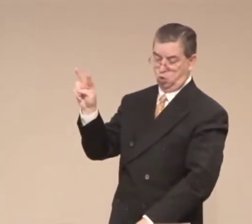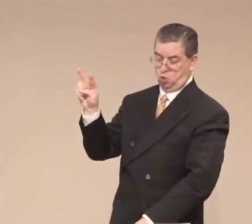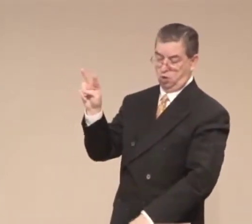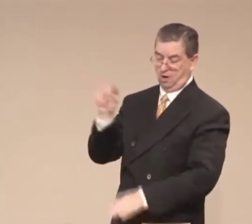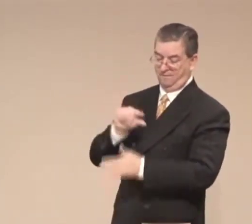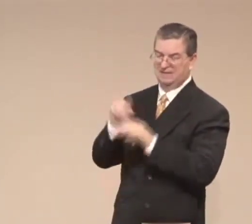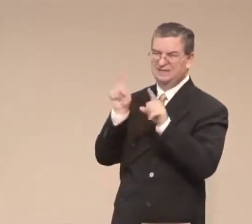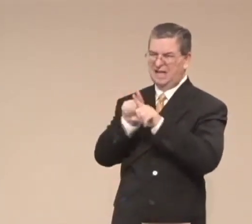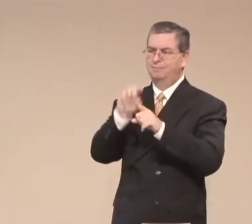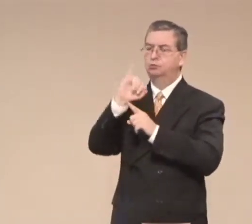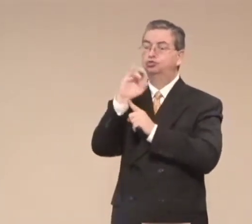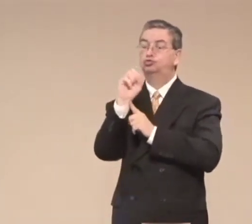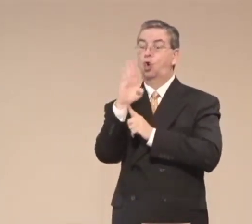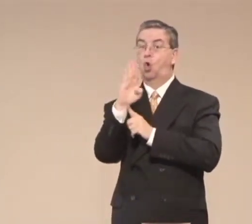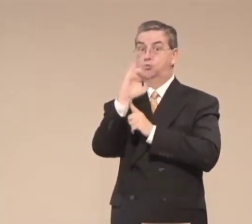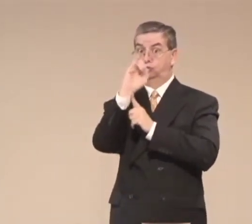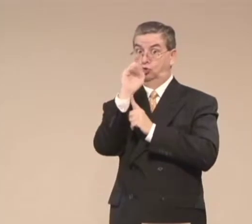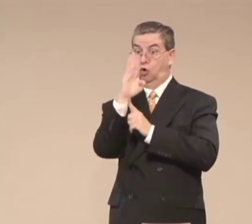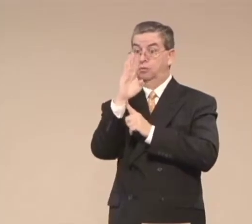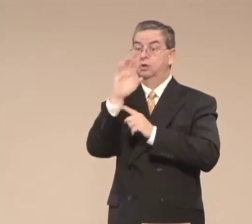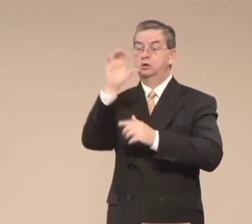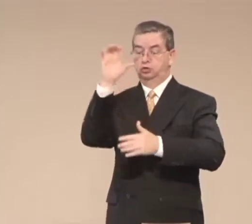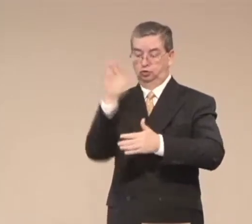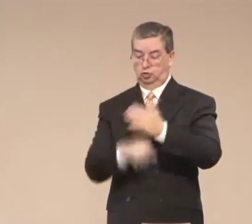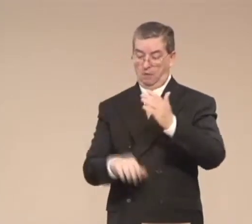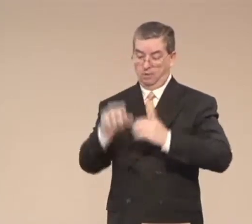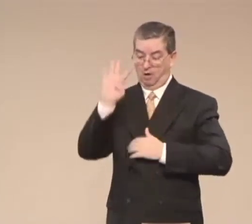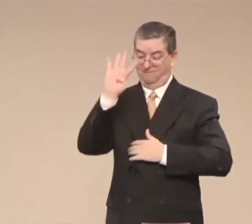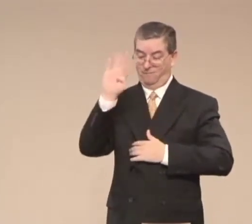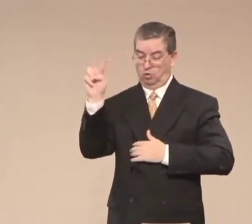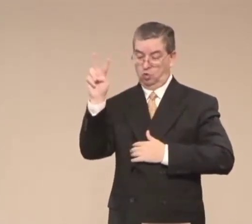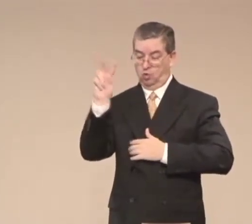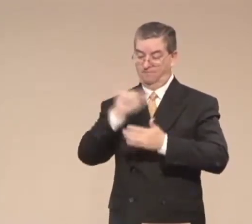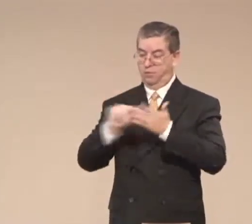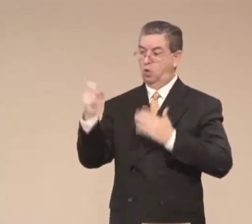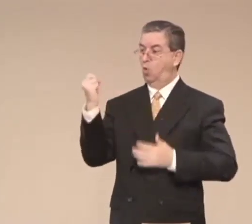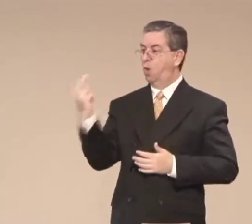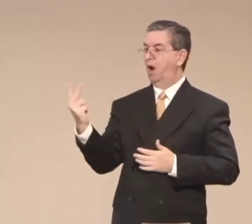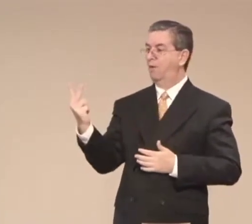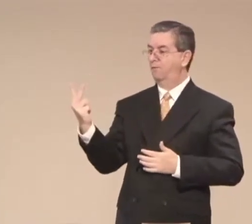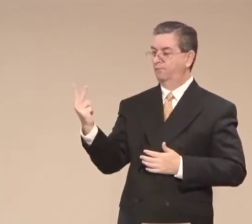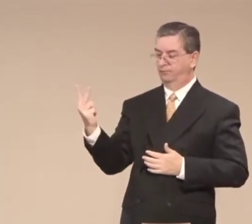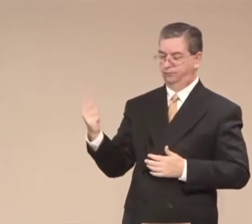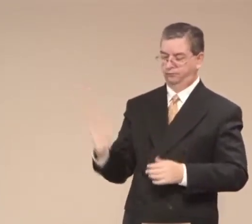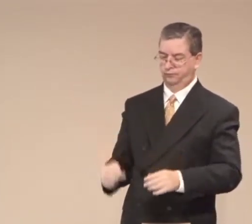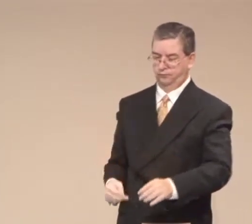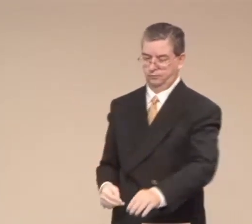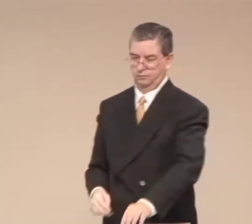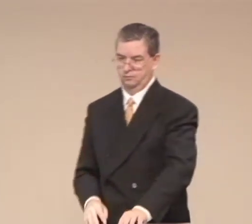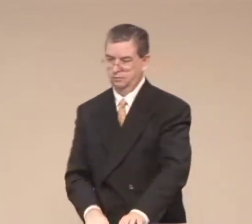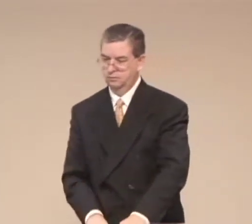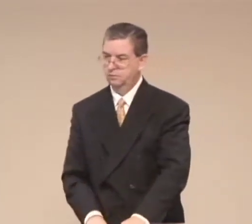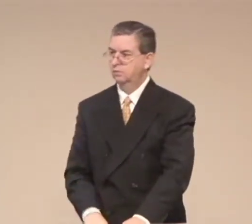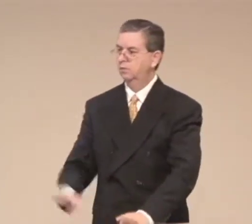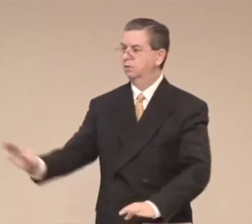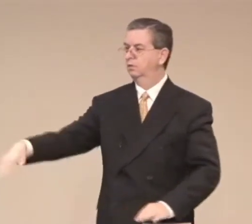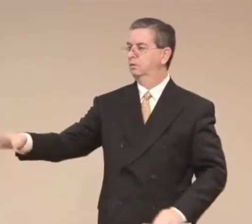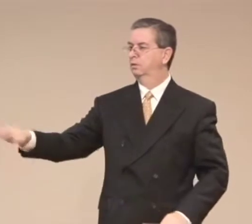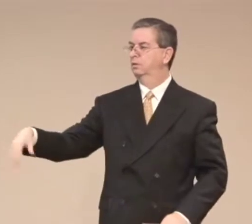happened, what the result of this was. We're going to look at Job chapter 42, verse